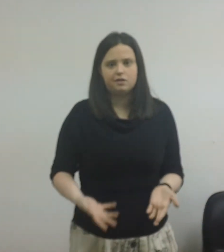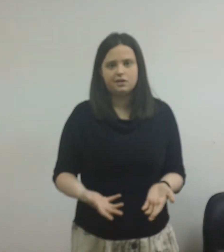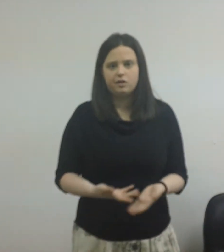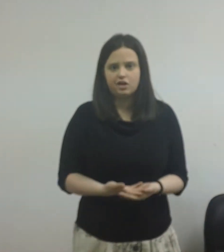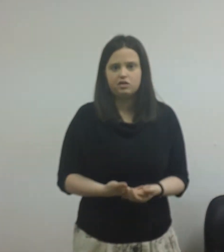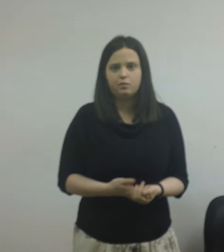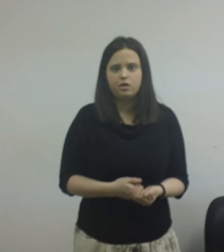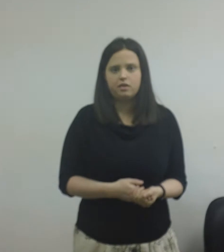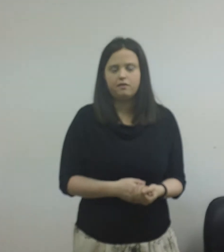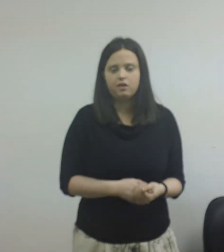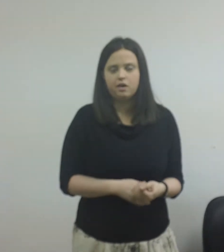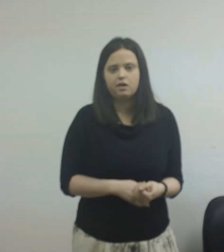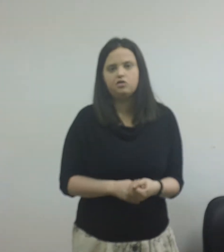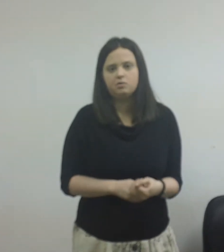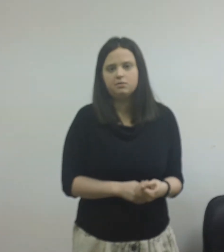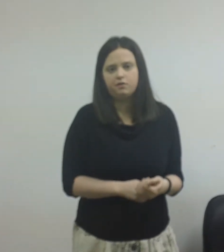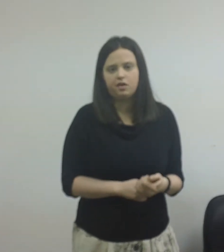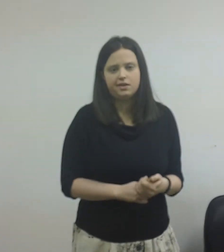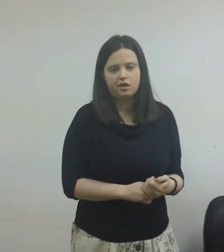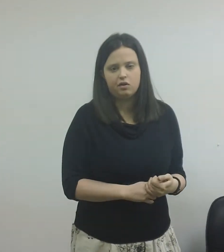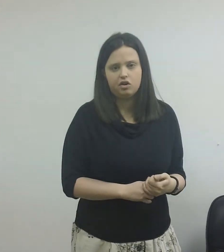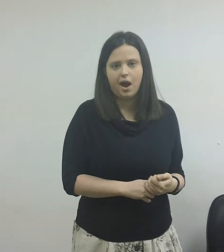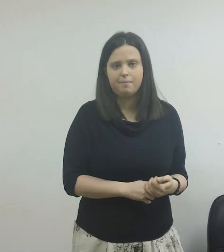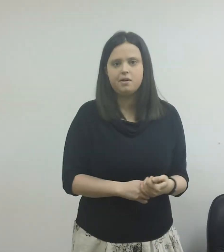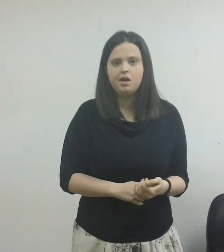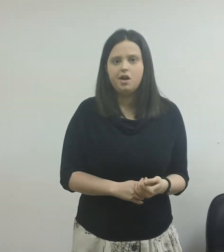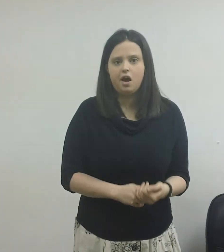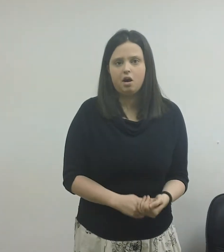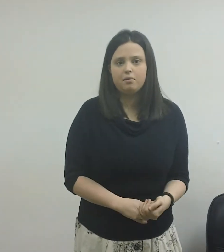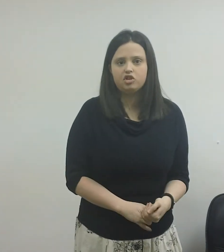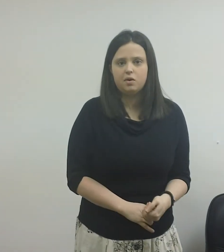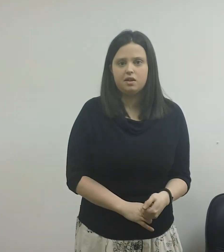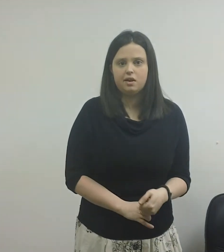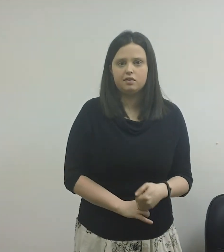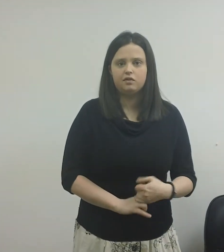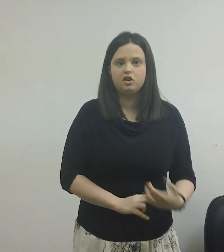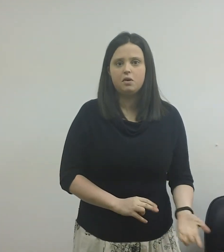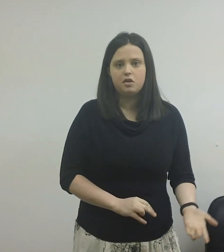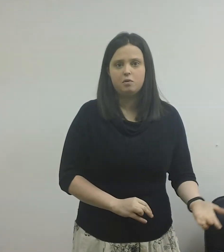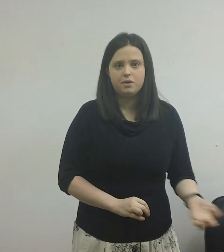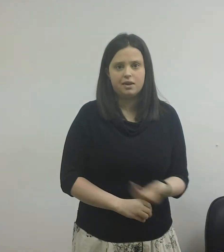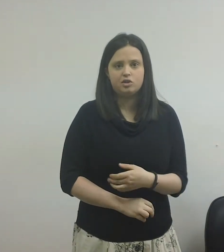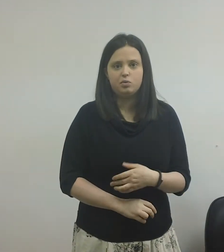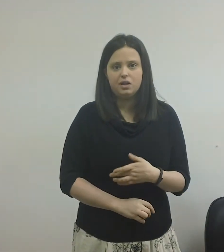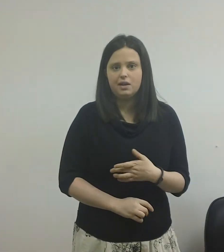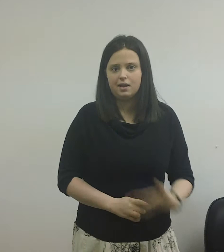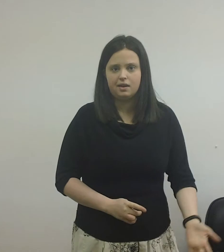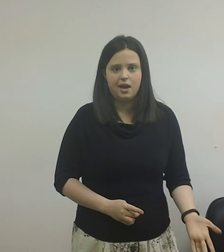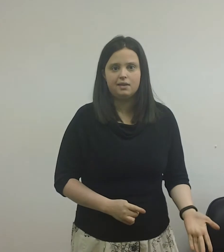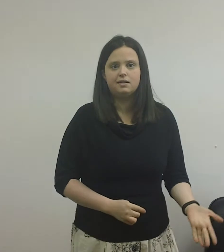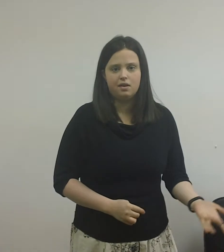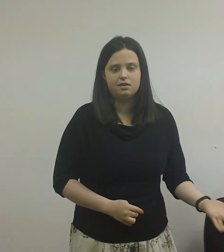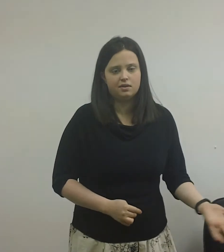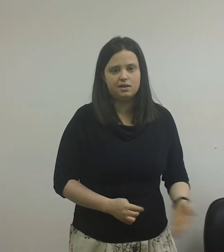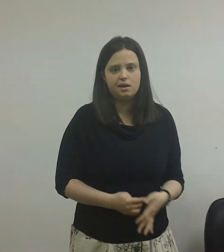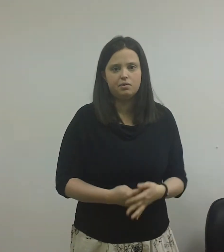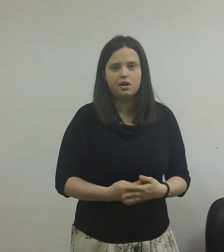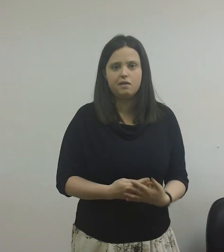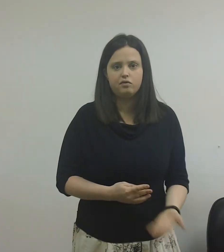first interaction for a lot of consumers before they download your app or do anything else further with you, but that's really not the case. I think you're still seeing plenty of